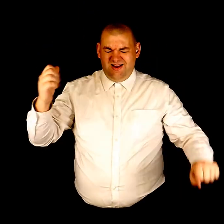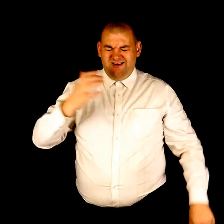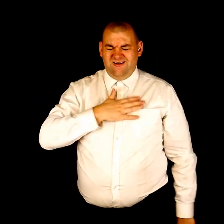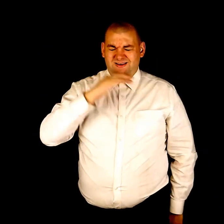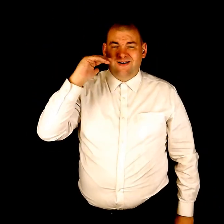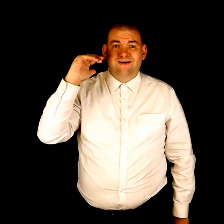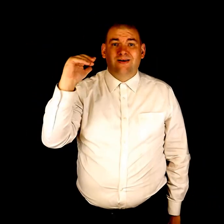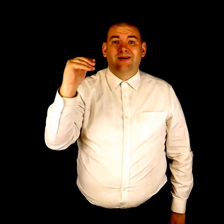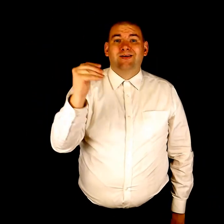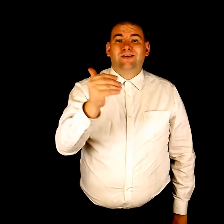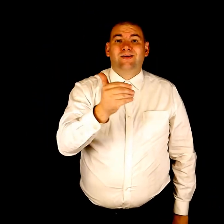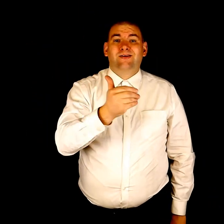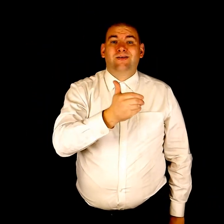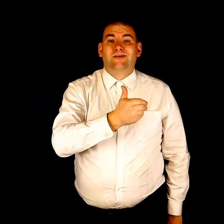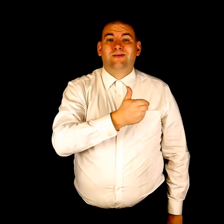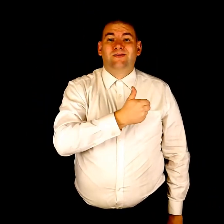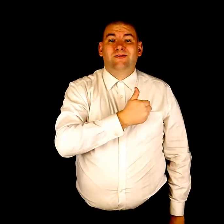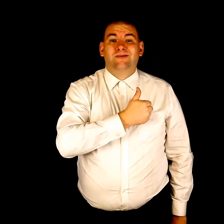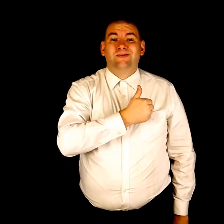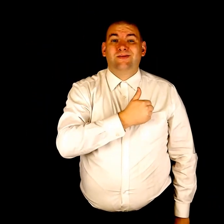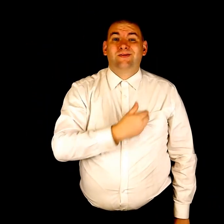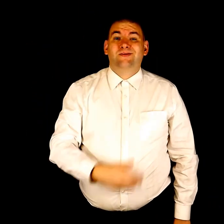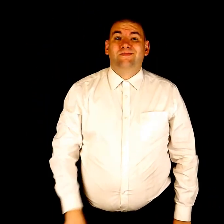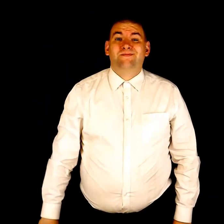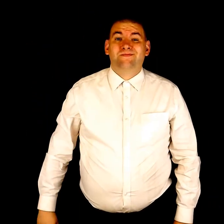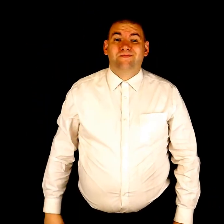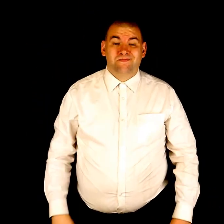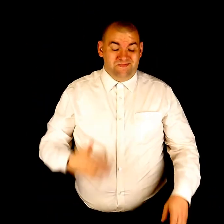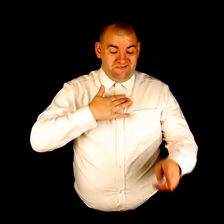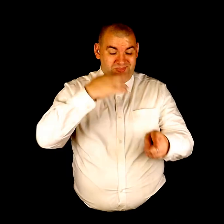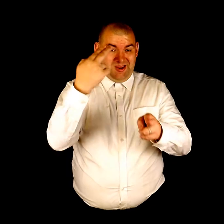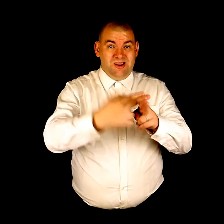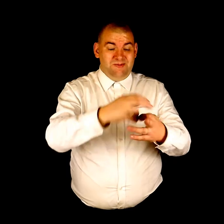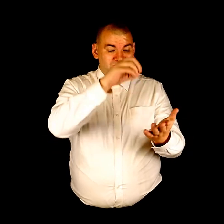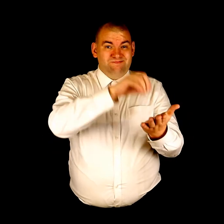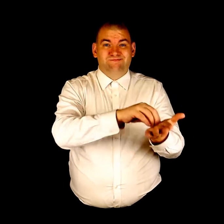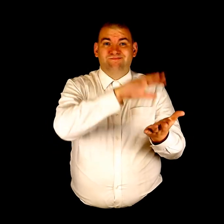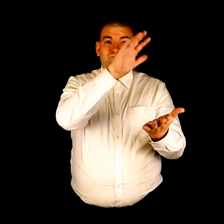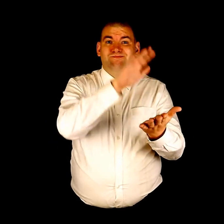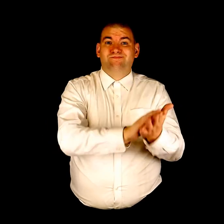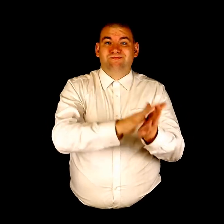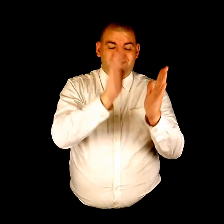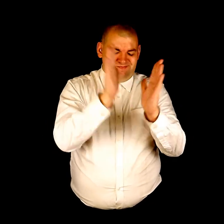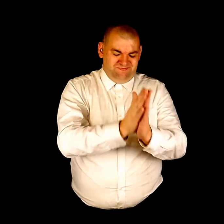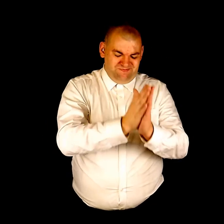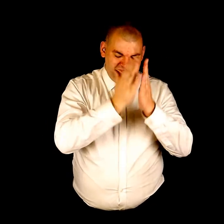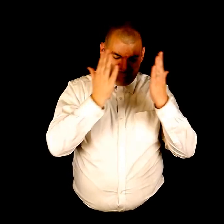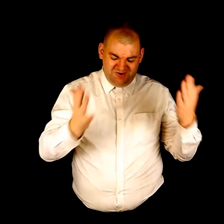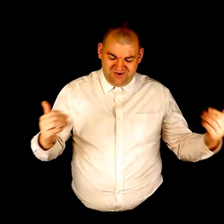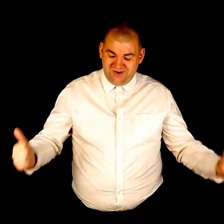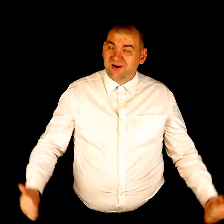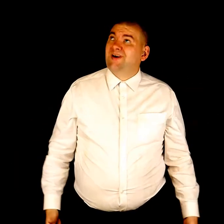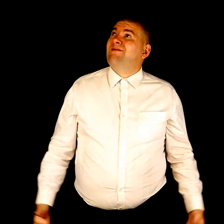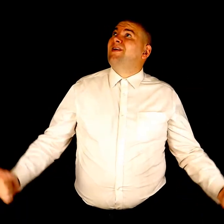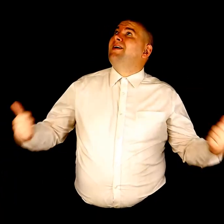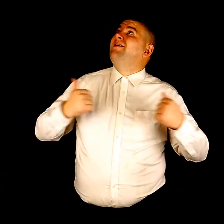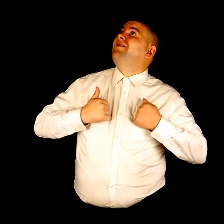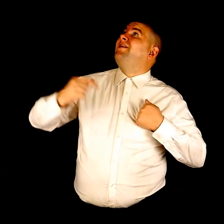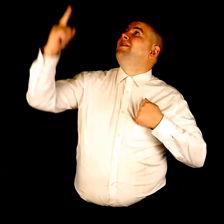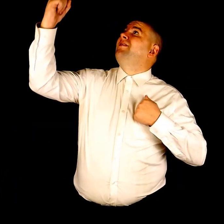saved my soul My name is recorded in the book of life